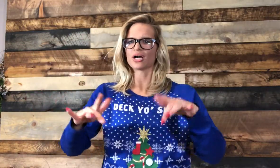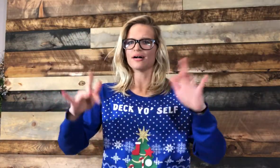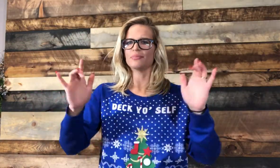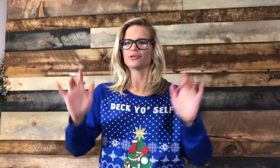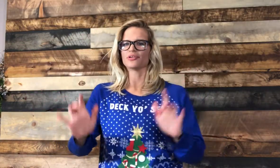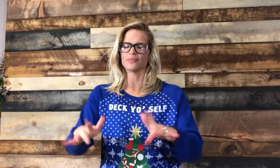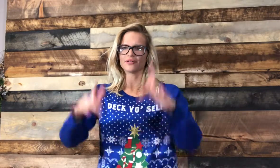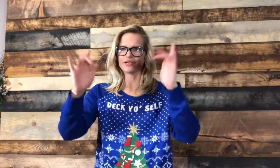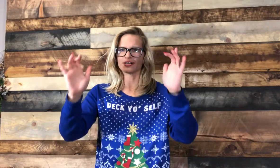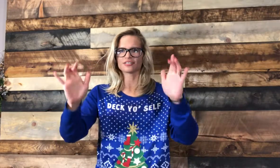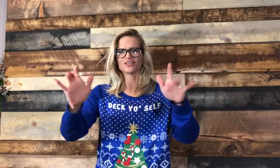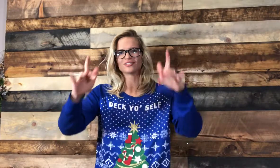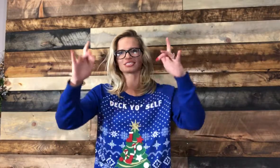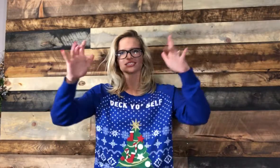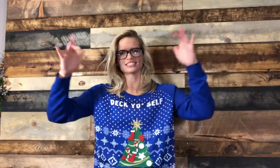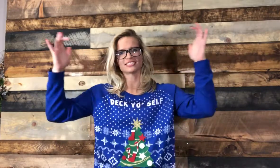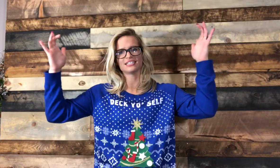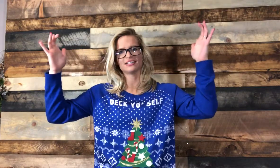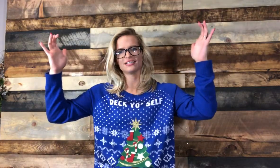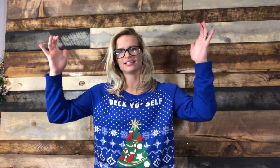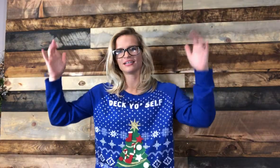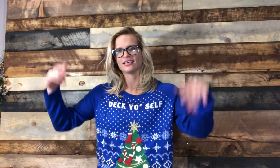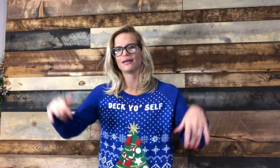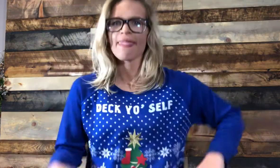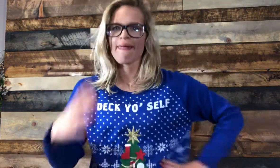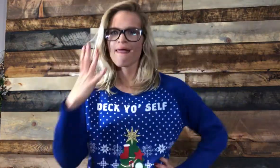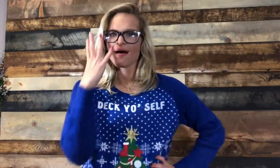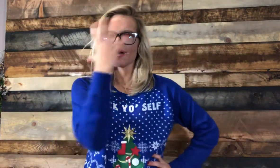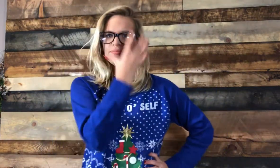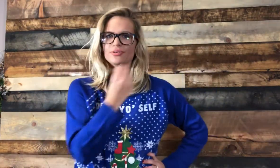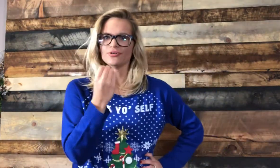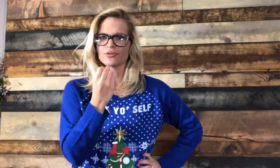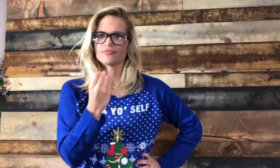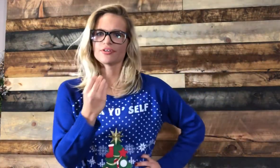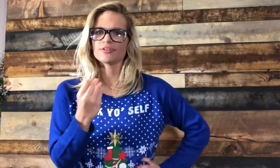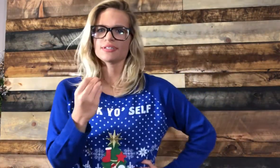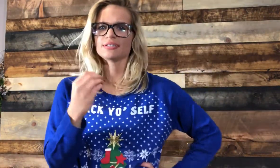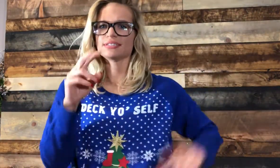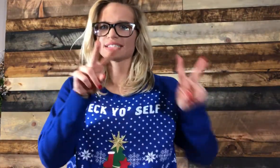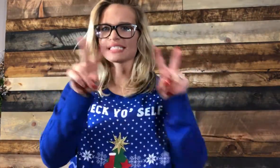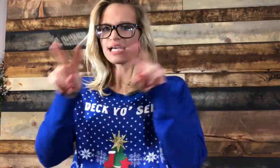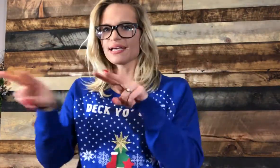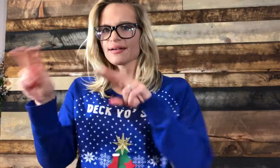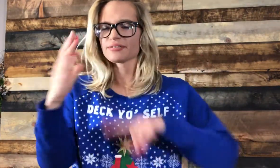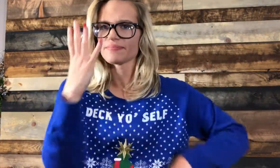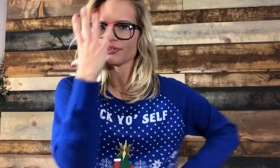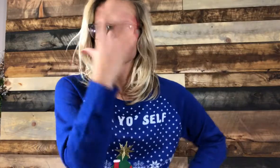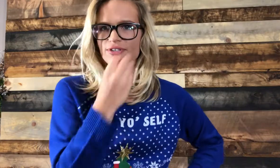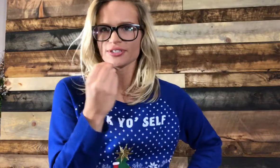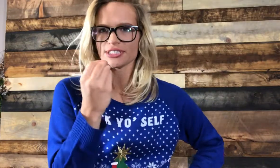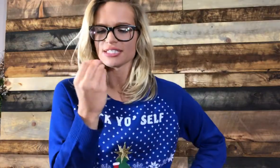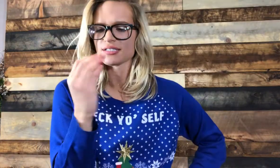draw up with your middle fingers. Snow is glistening. A beautiful sight. Beautiful, you just